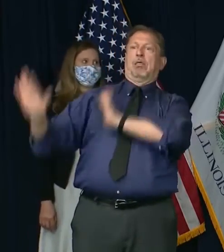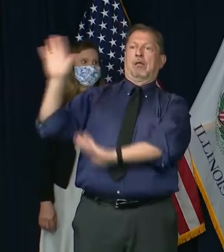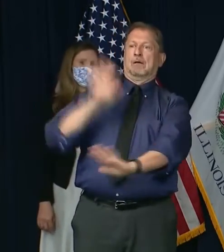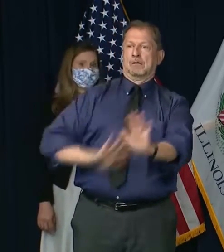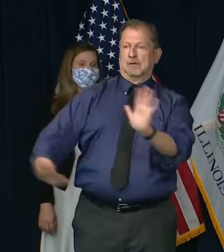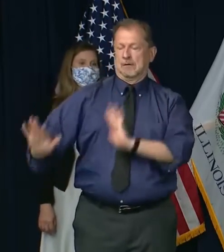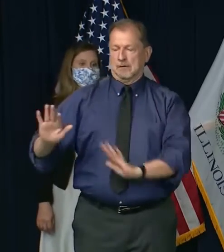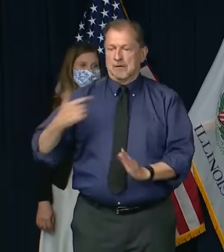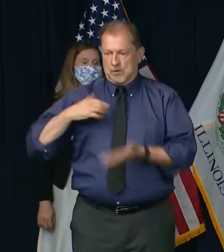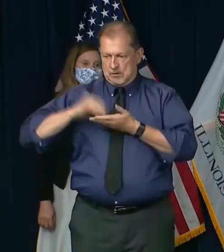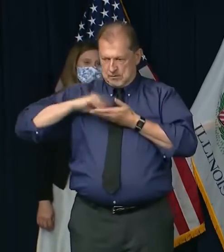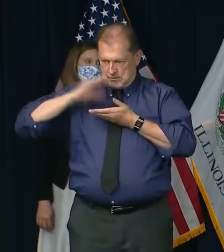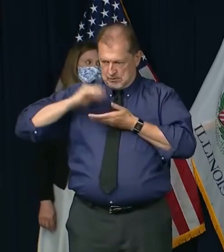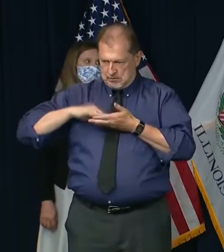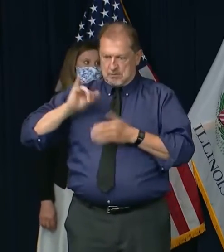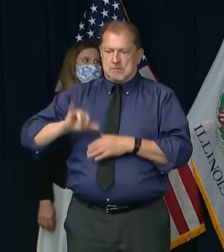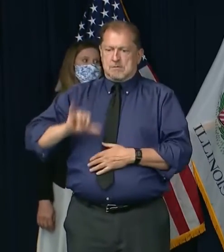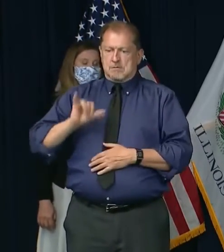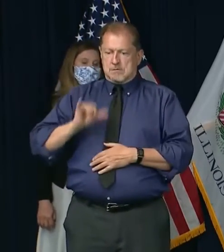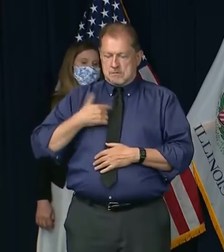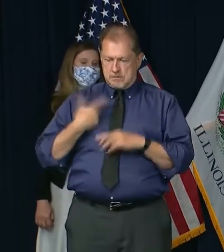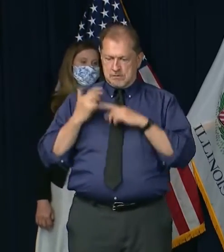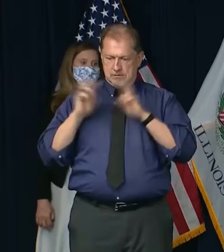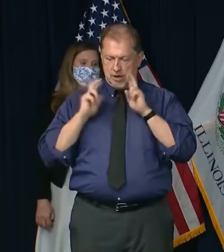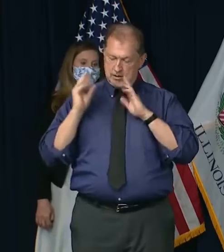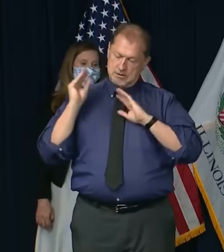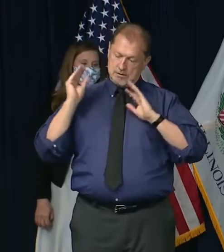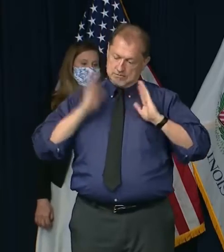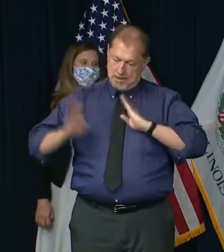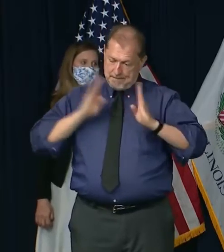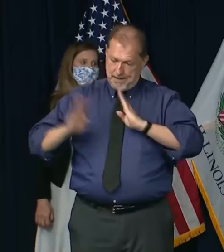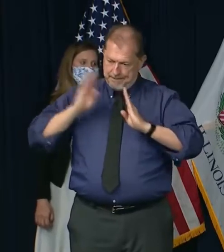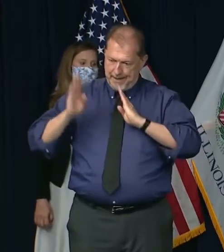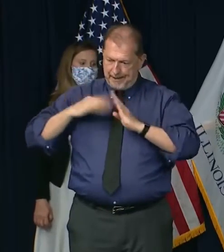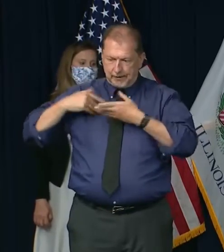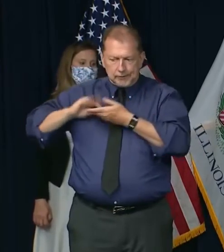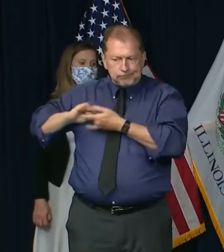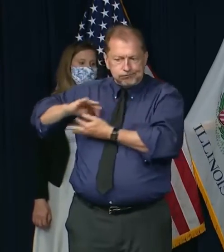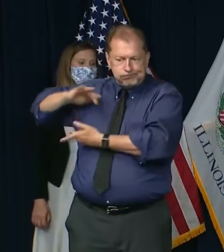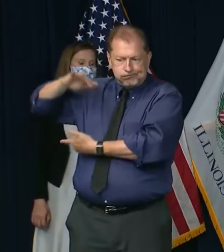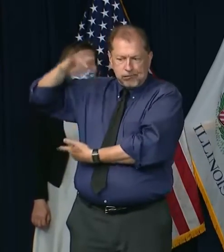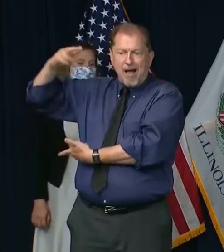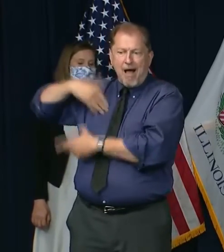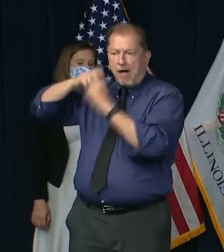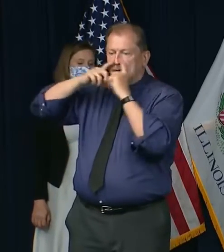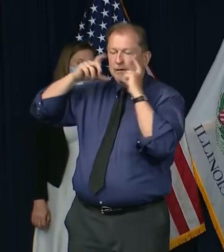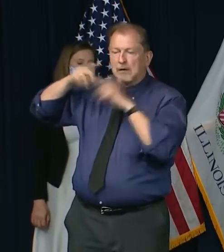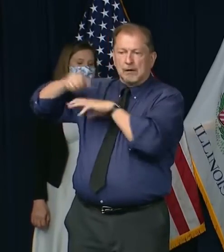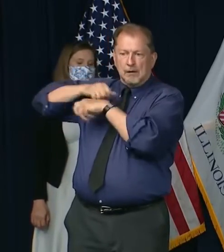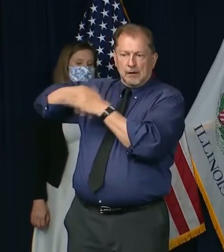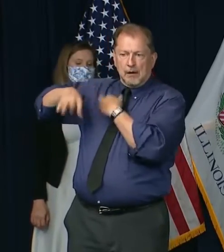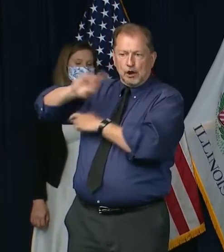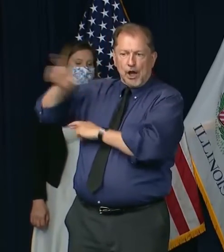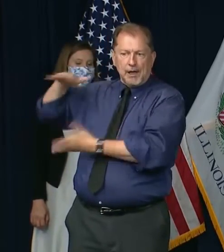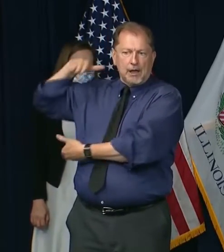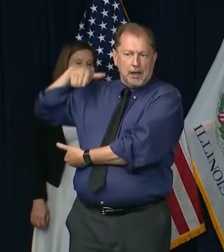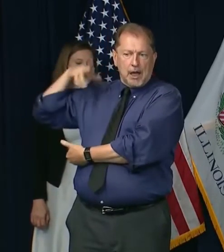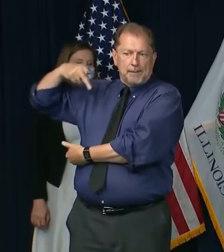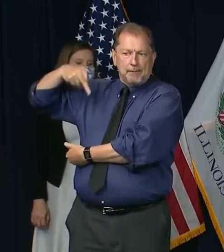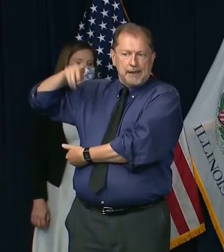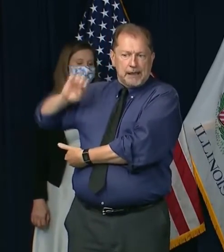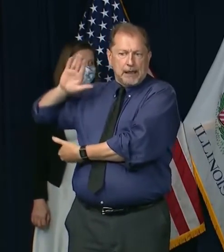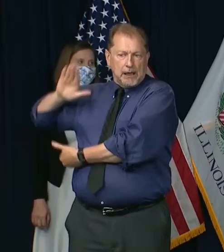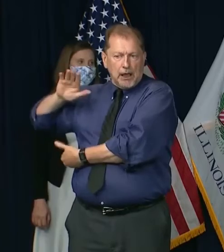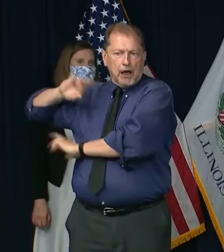We now have learned quite a lot. So we've been working very hard to build up the stockpiles of PPE that we need. We're making